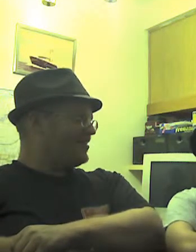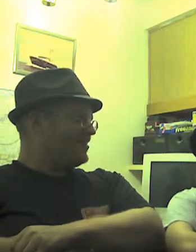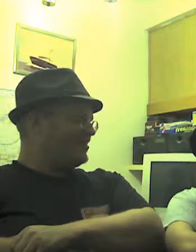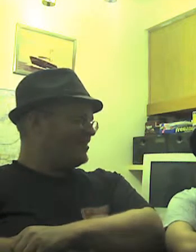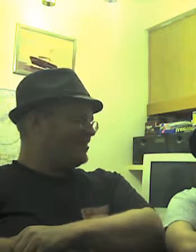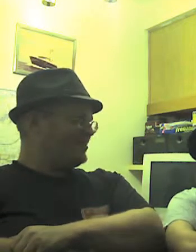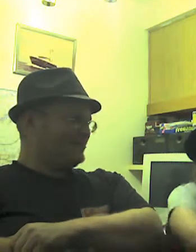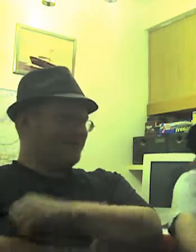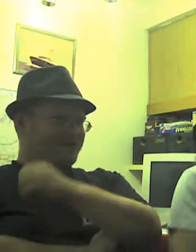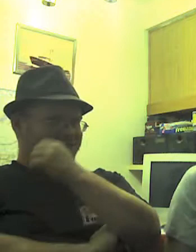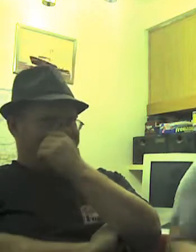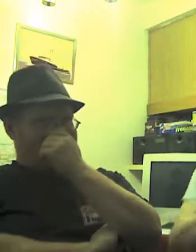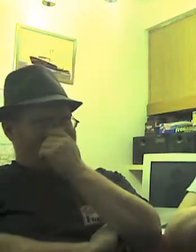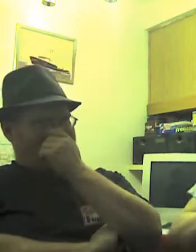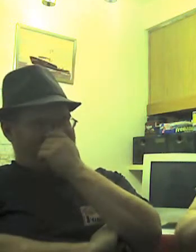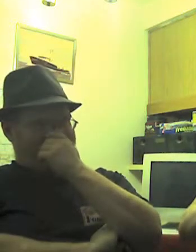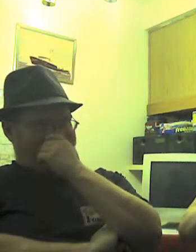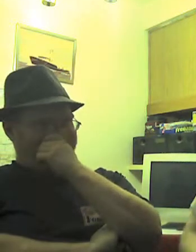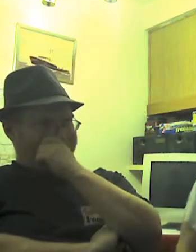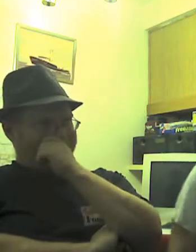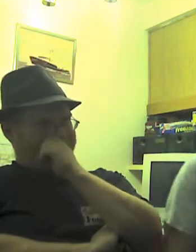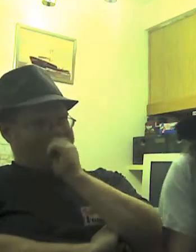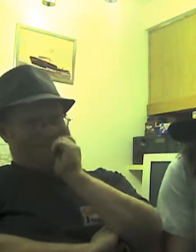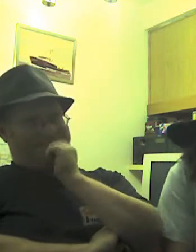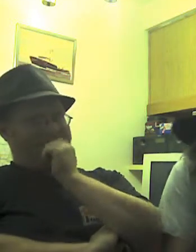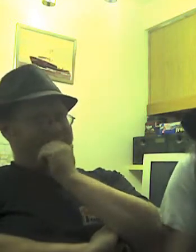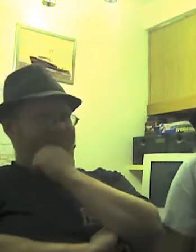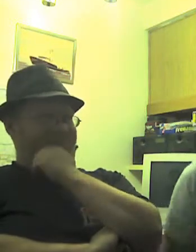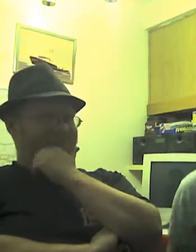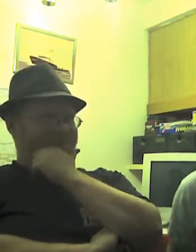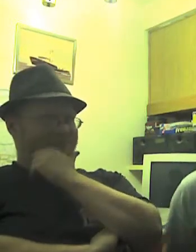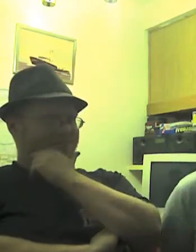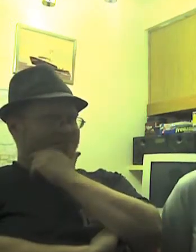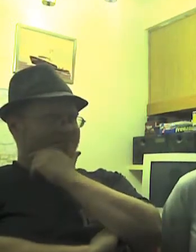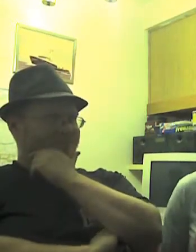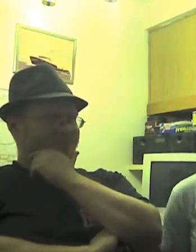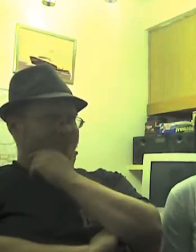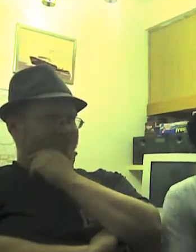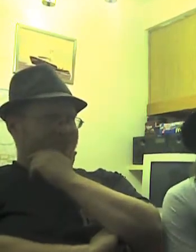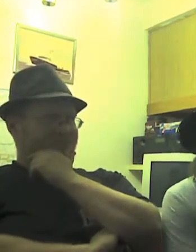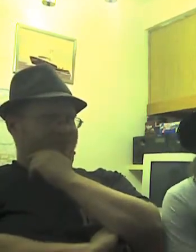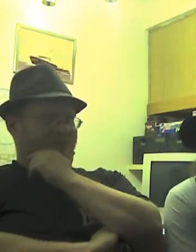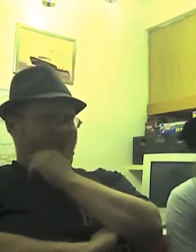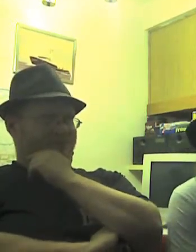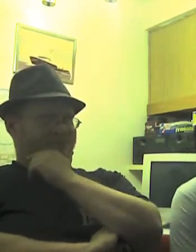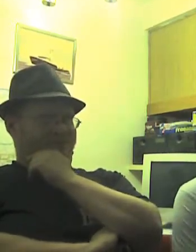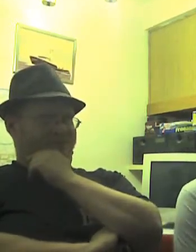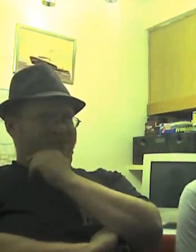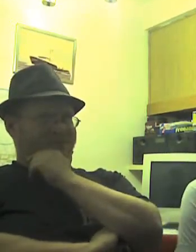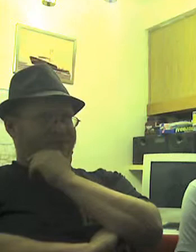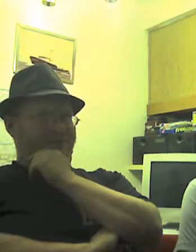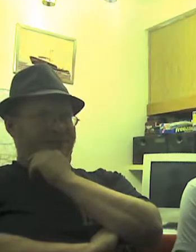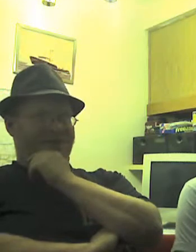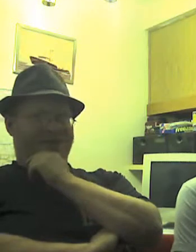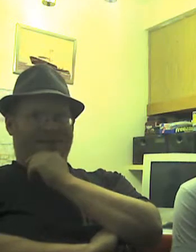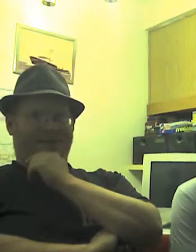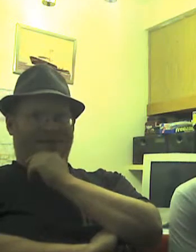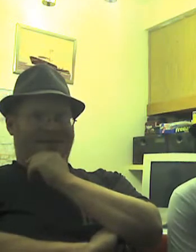it all and everyone's like, oh, yeah, it's a great movie. And you're sitting there like, how can I keep it away? This is so